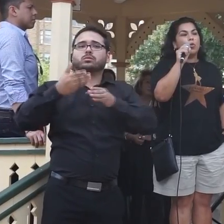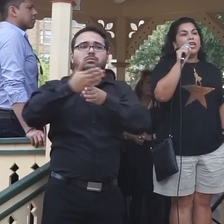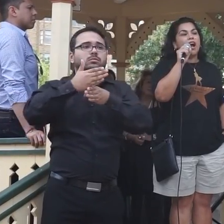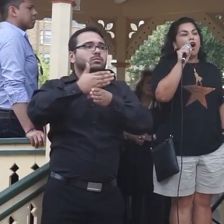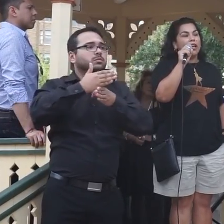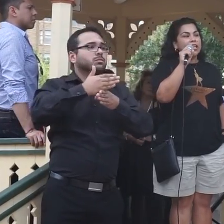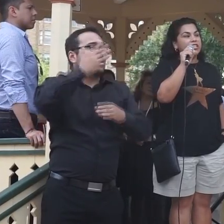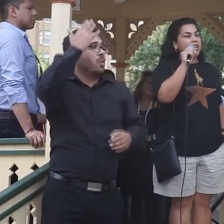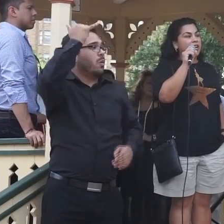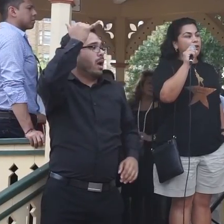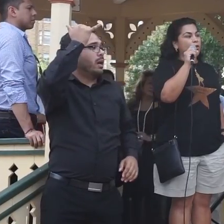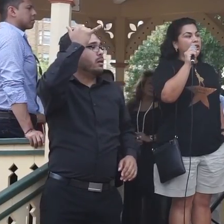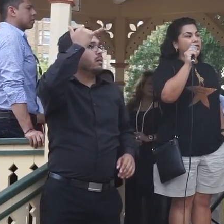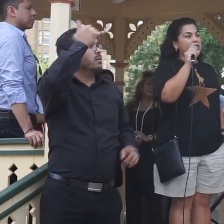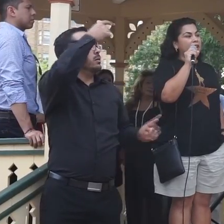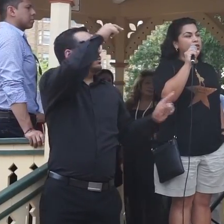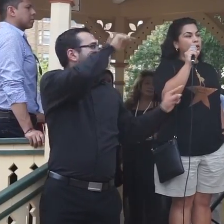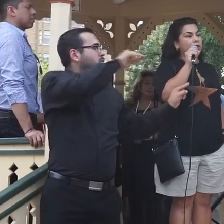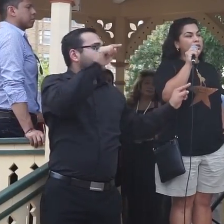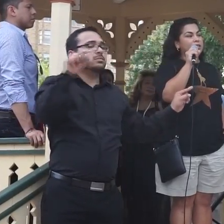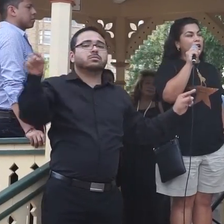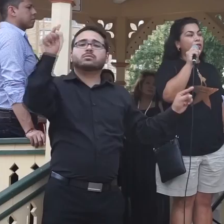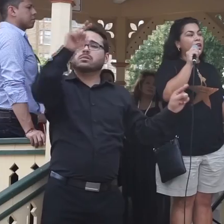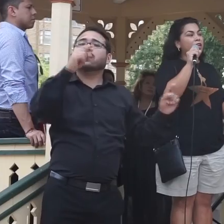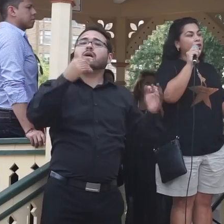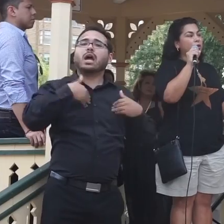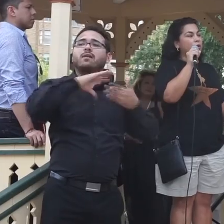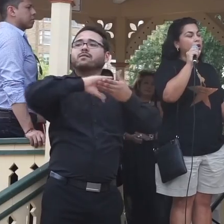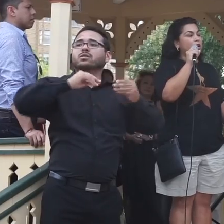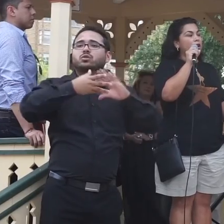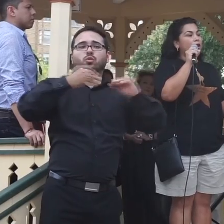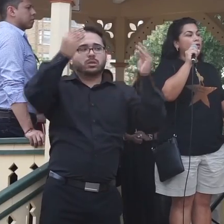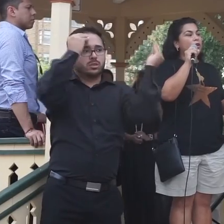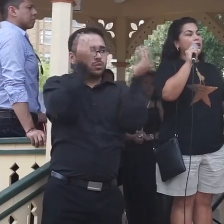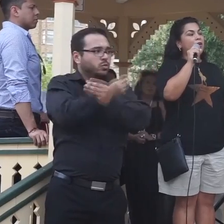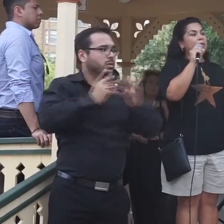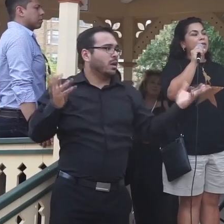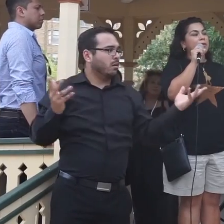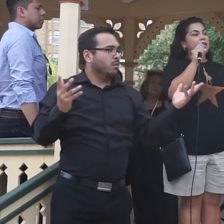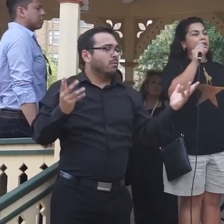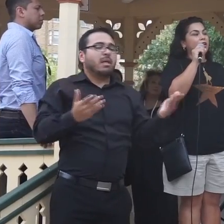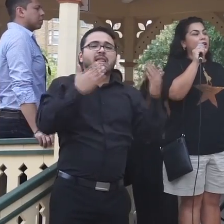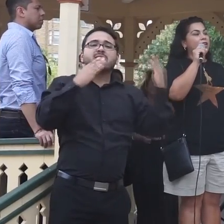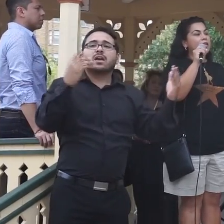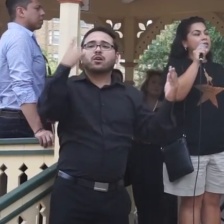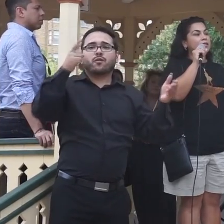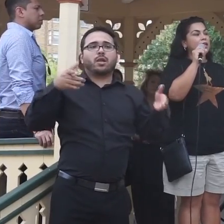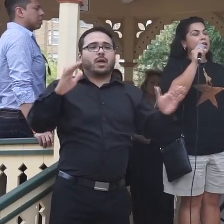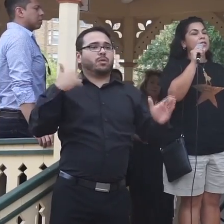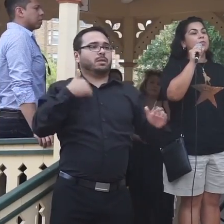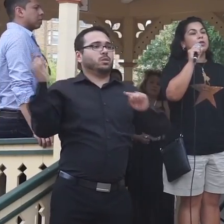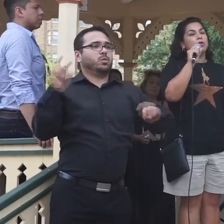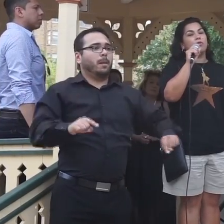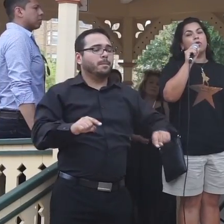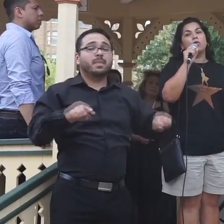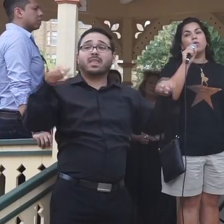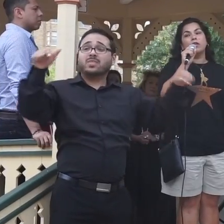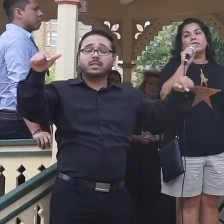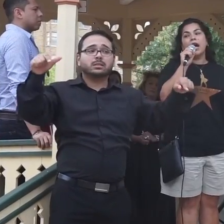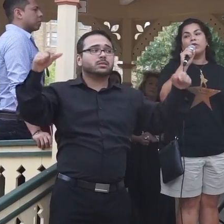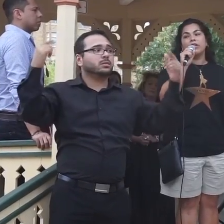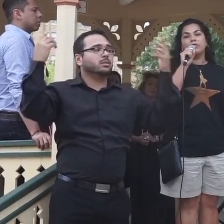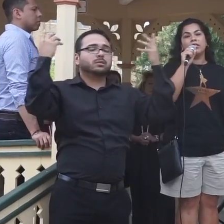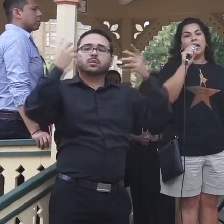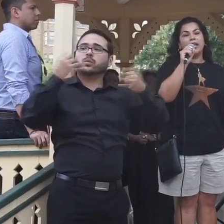Because we, each and every one of us have stories to tell. Thank you for allowing me to be here. This is beautiful,